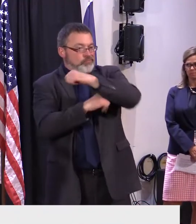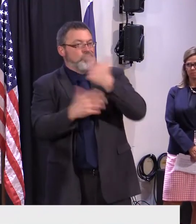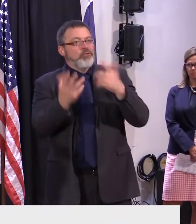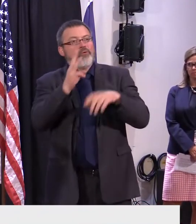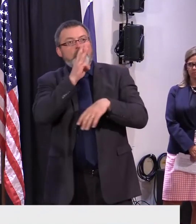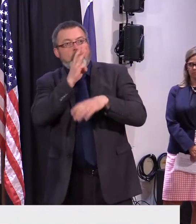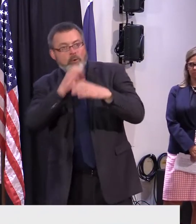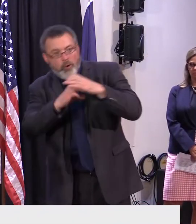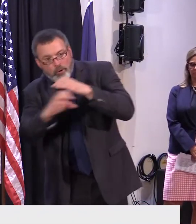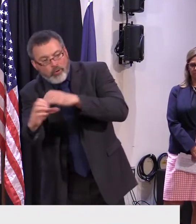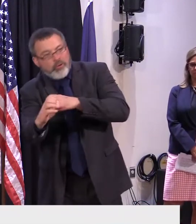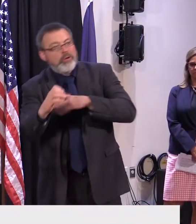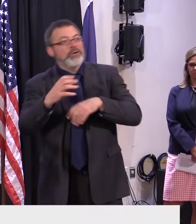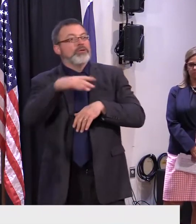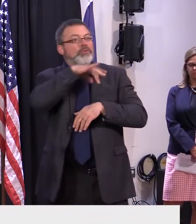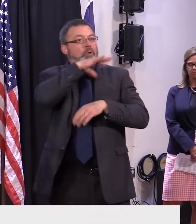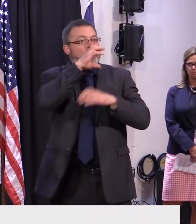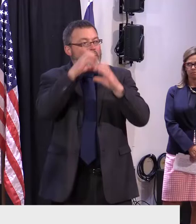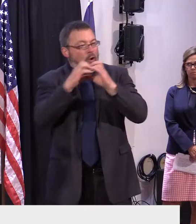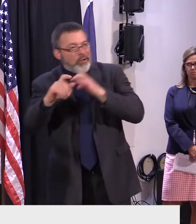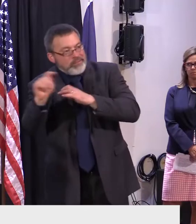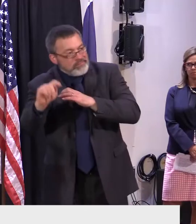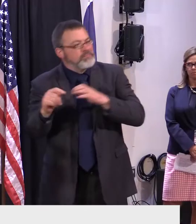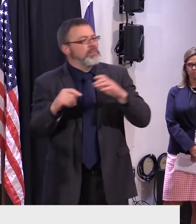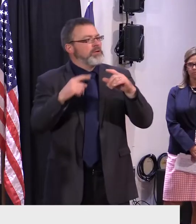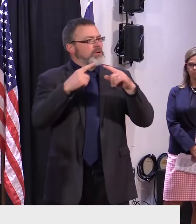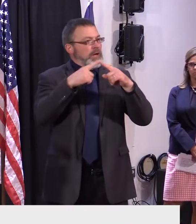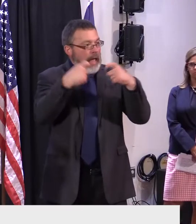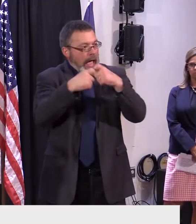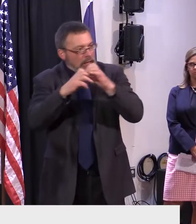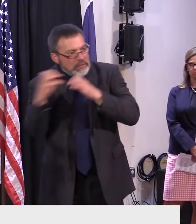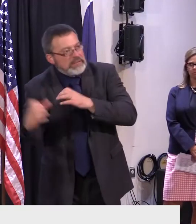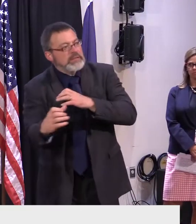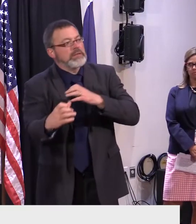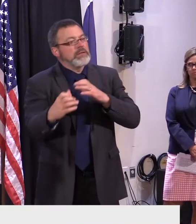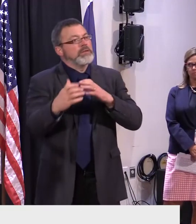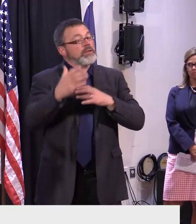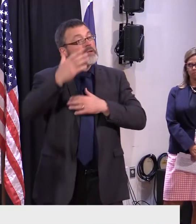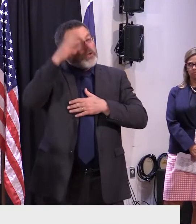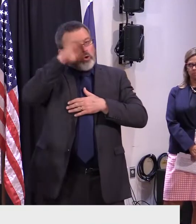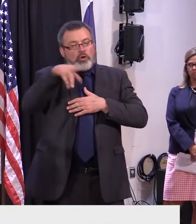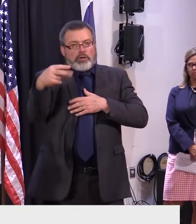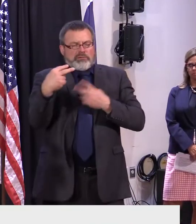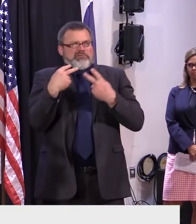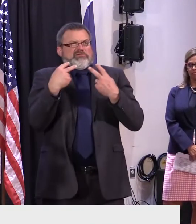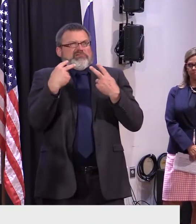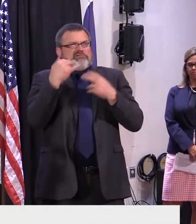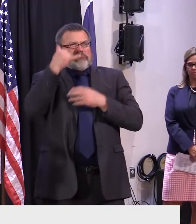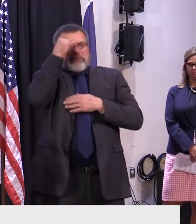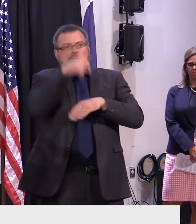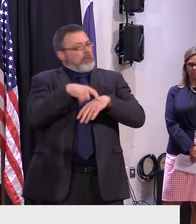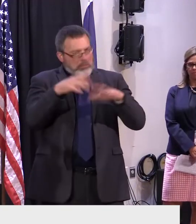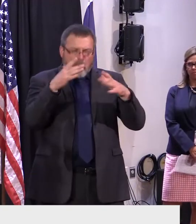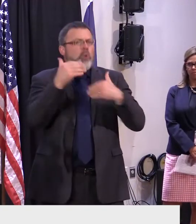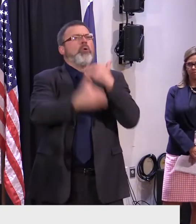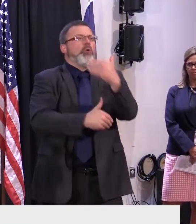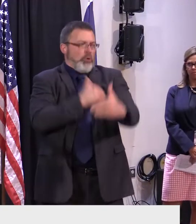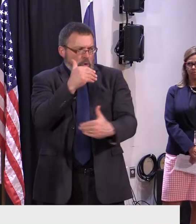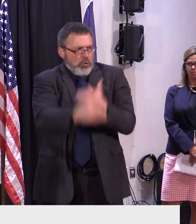going to take a little time. And it is a concern when you're bringing in. And that's the beauty in some of this is